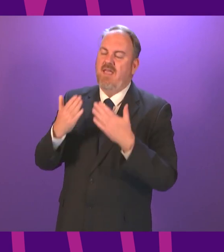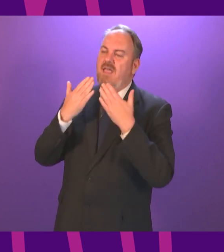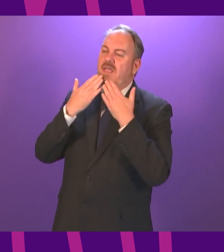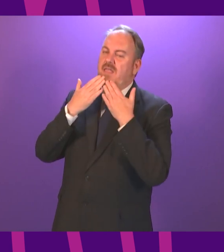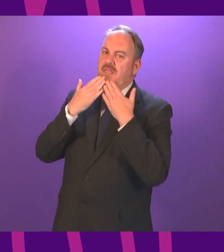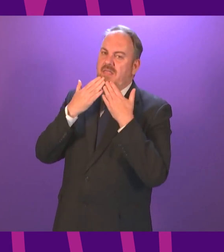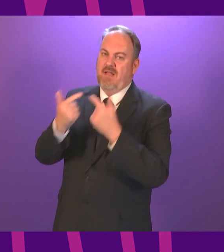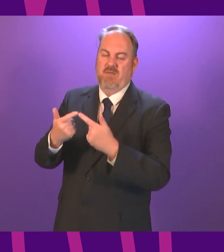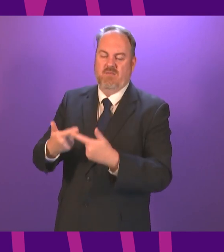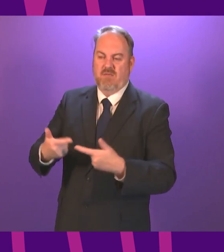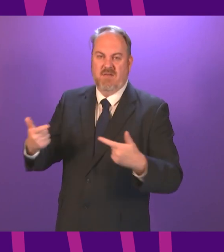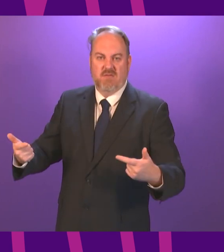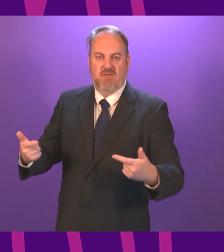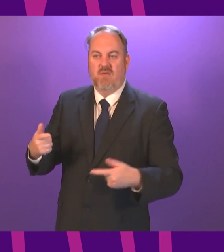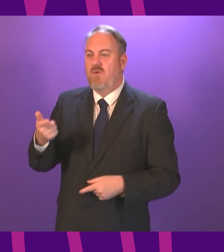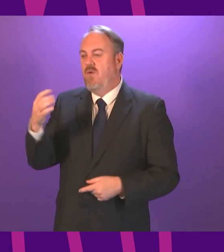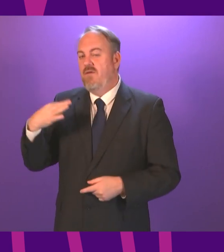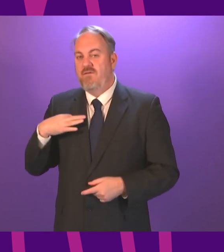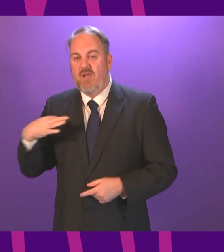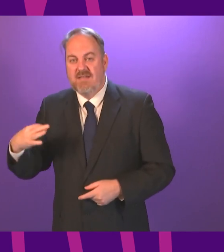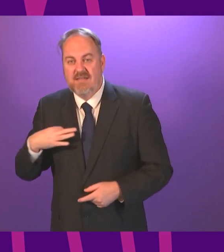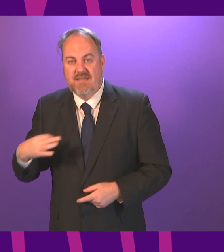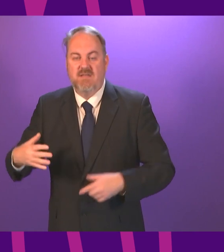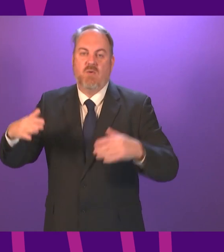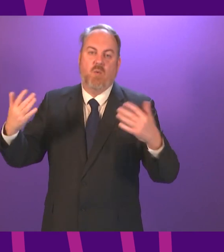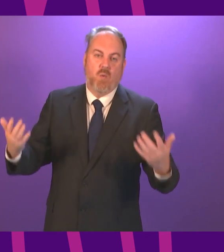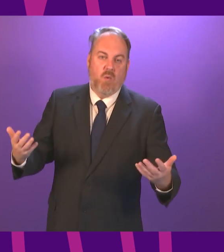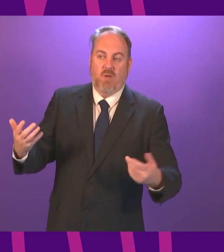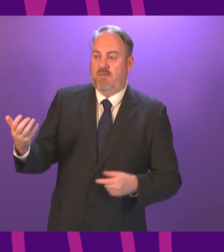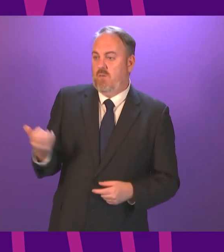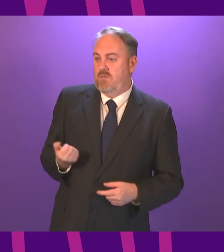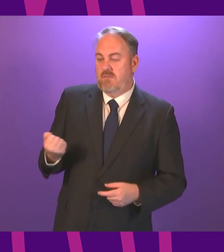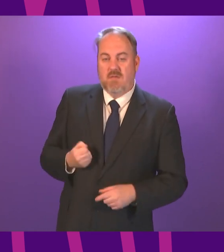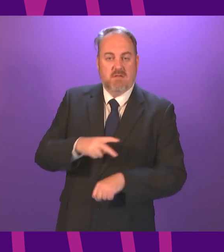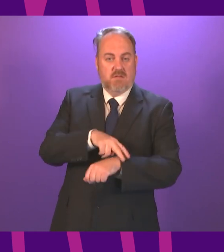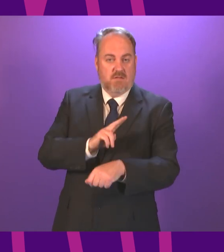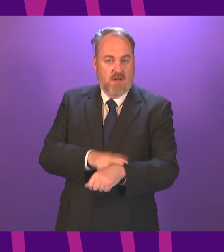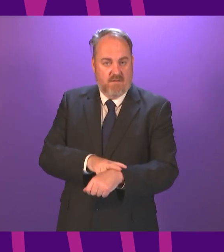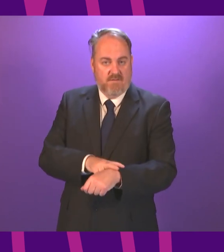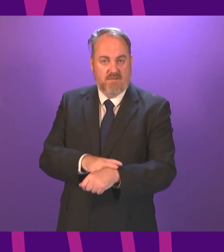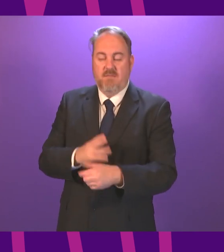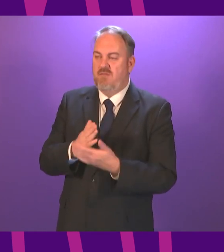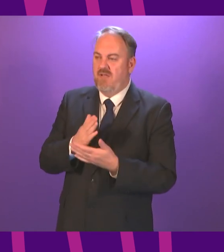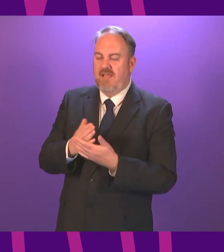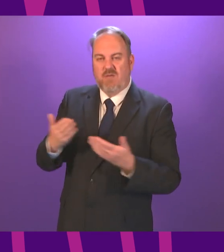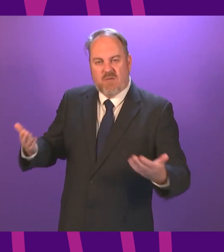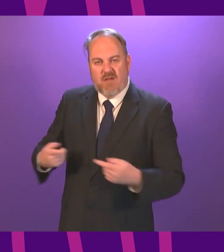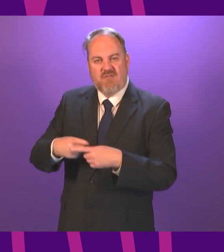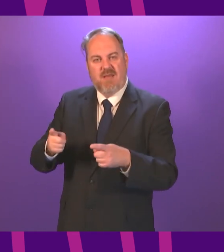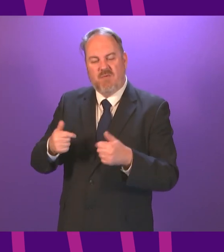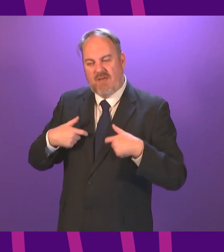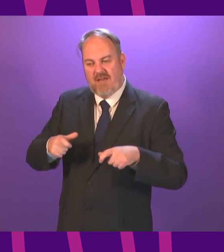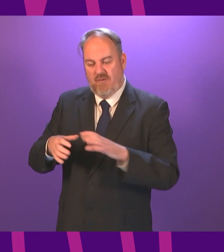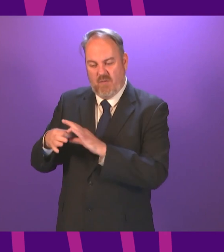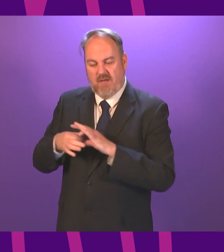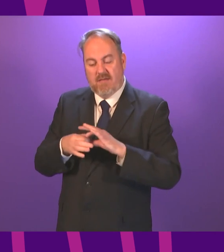who continue to work either paid or voluntarily to keep services going to keep support in place to keep people in touch and